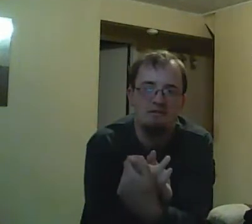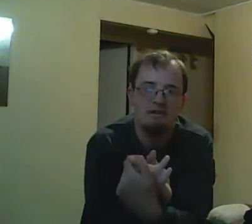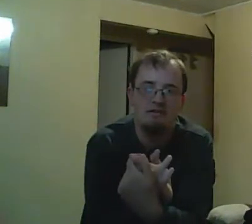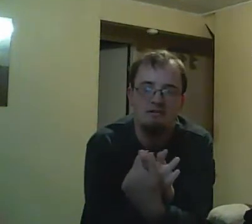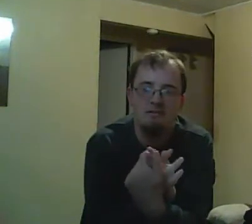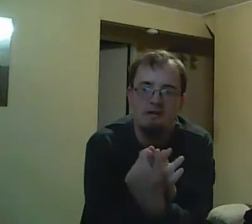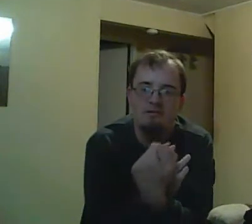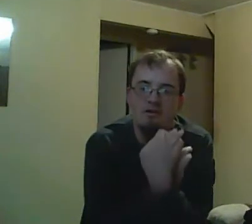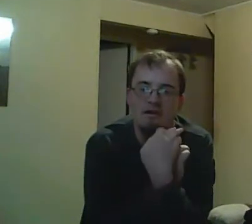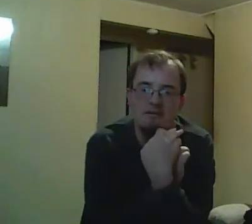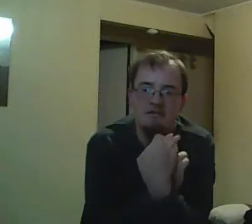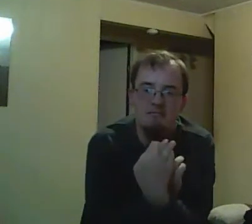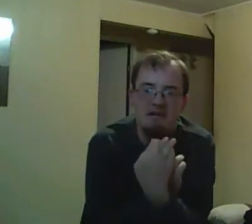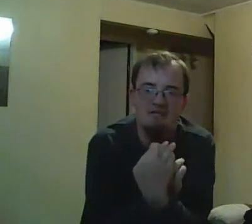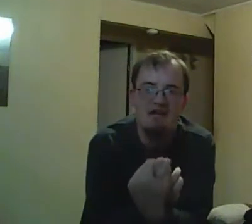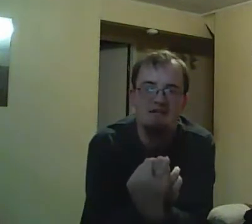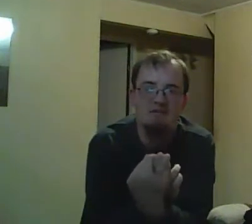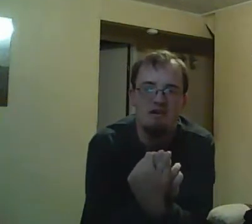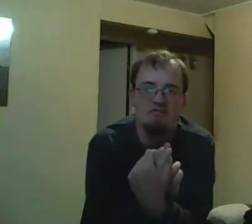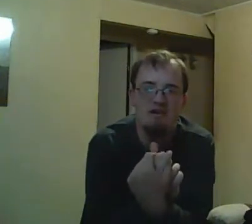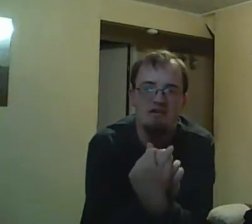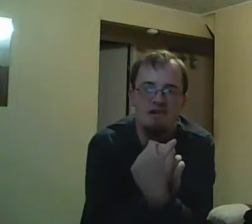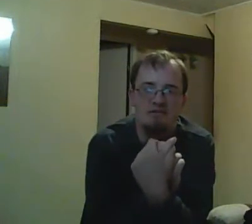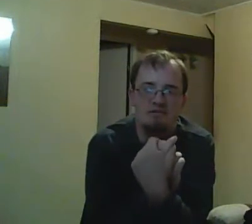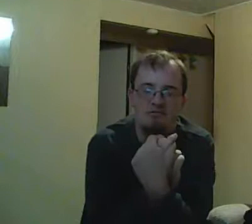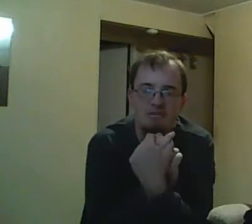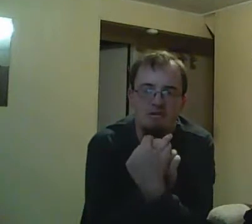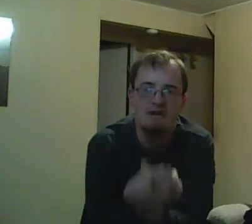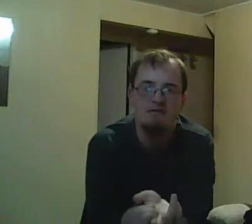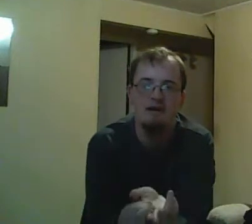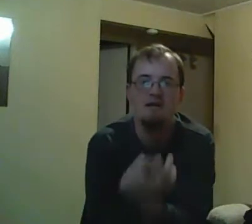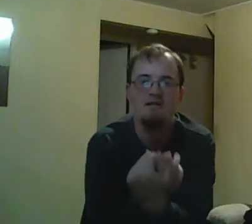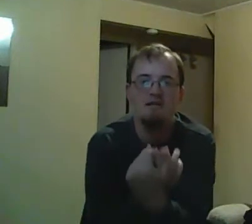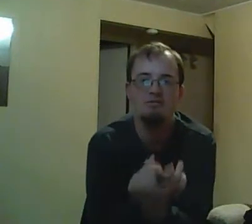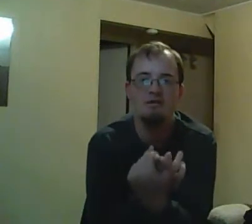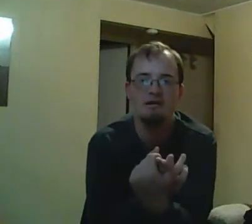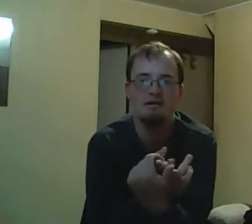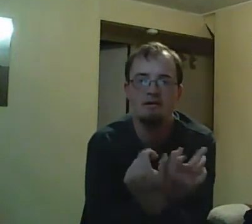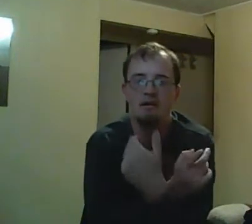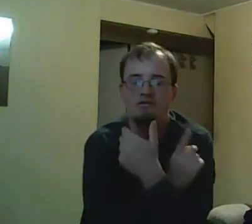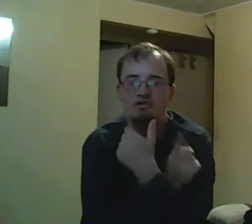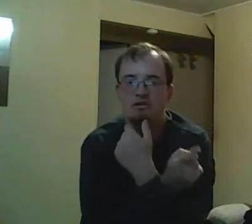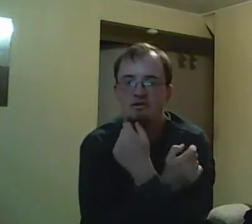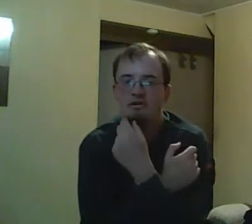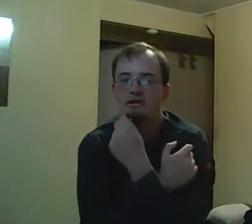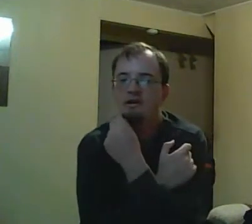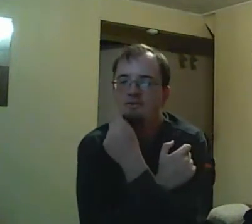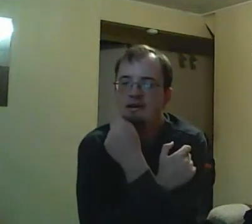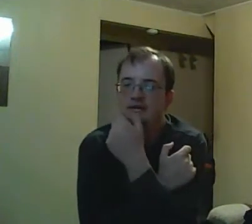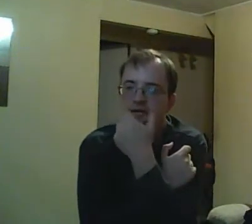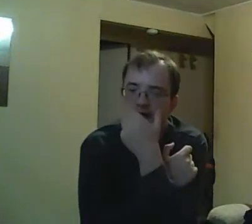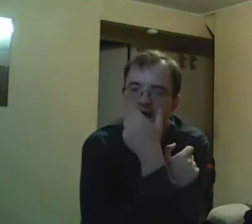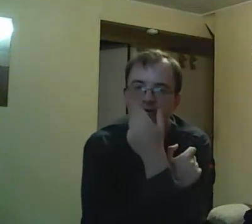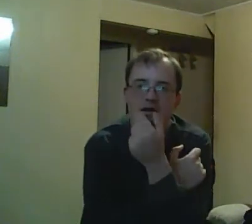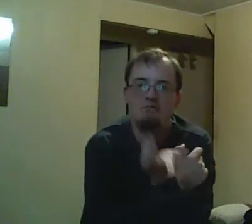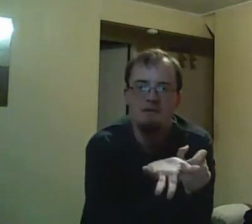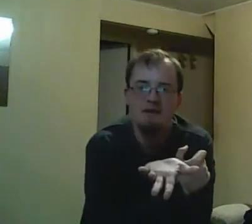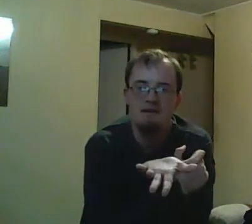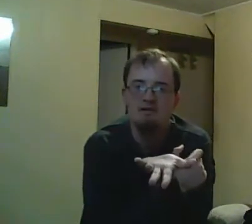Spinner decides to tell Jimmy that it was fun and all that. Seeing all chicken boy and all that. Jimmy doesn't like it. But Spinner